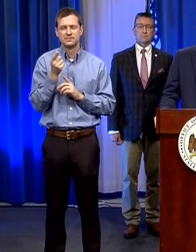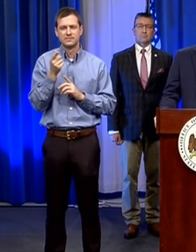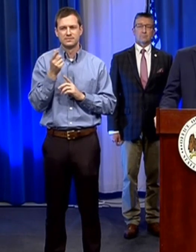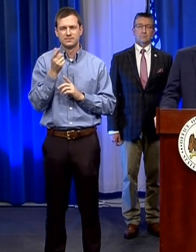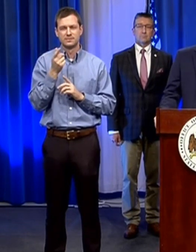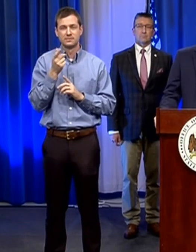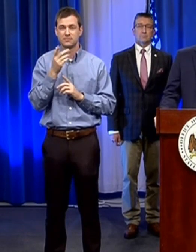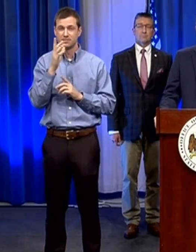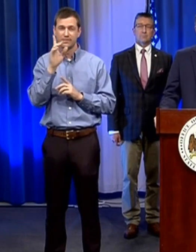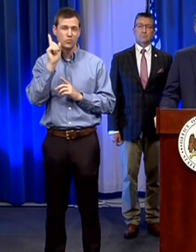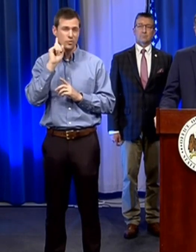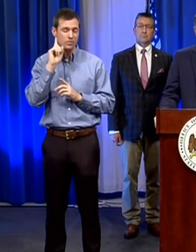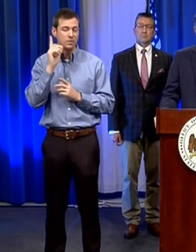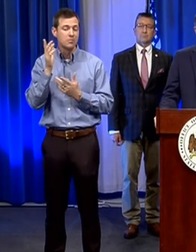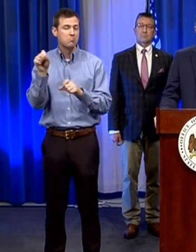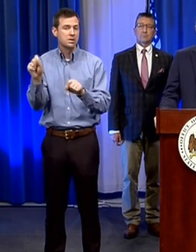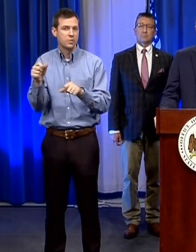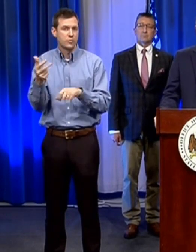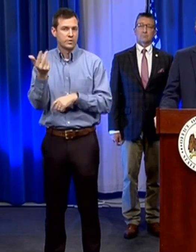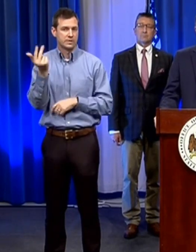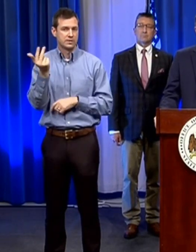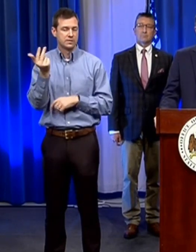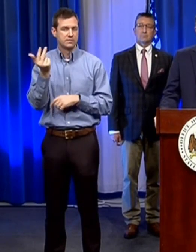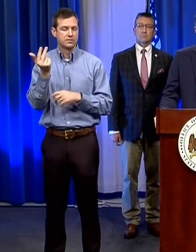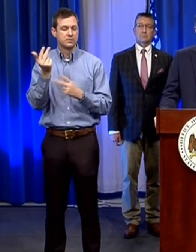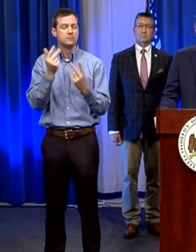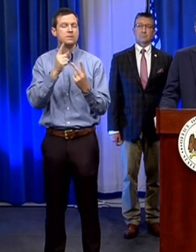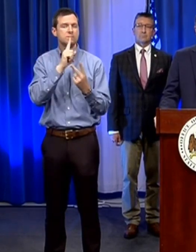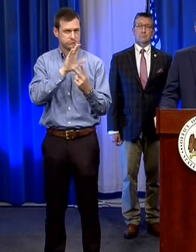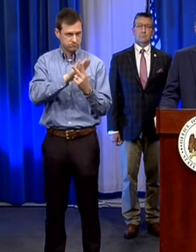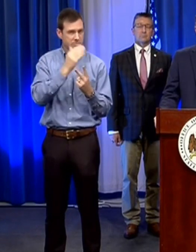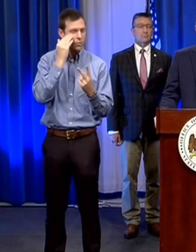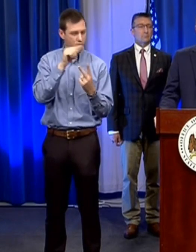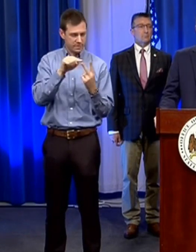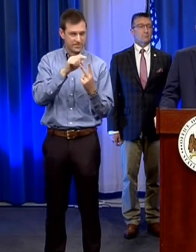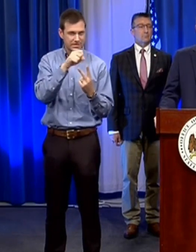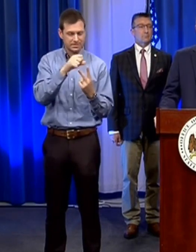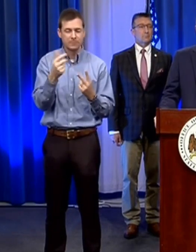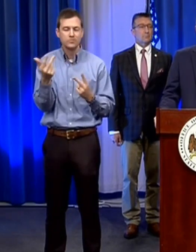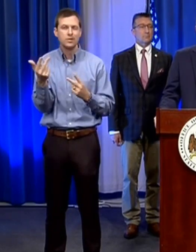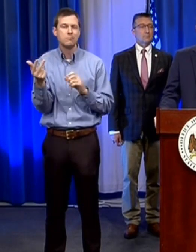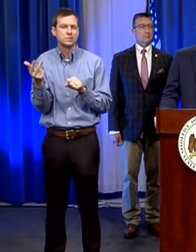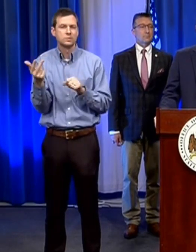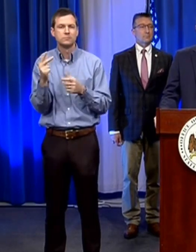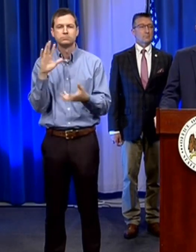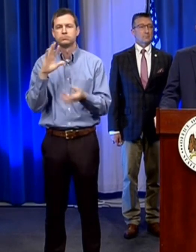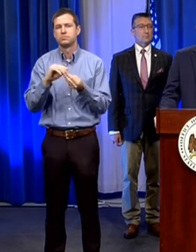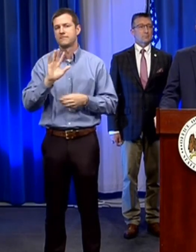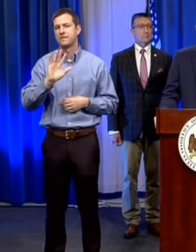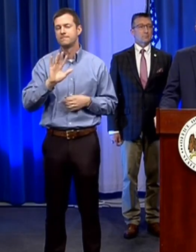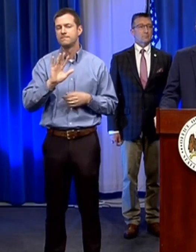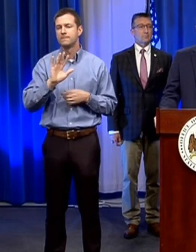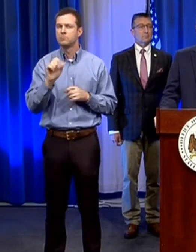reports of three additional cases uh so that would bring us to a total of five i don't have a full information on that at this time about those locations